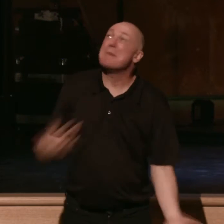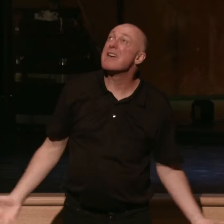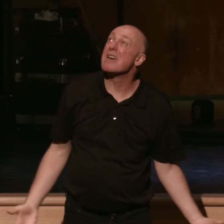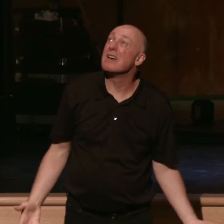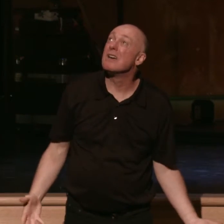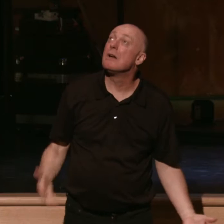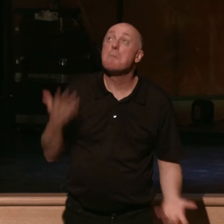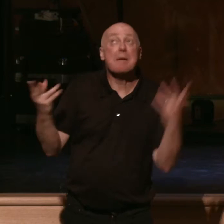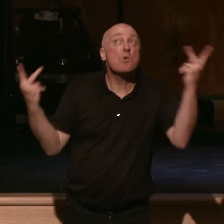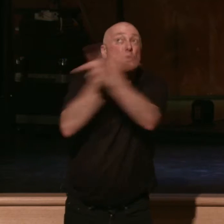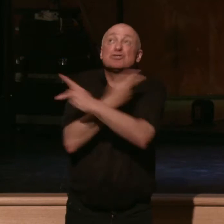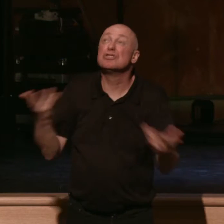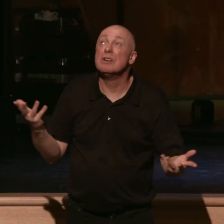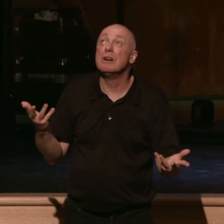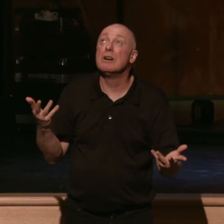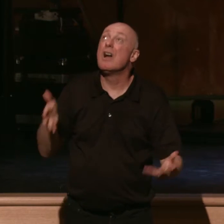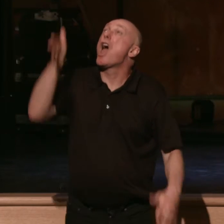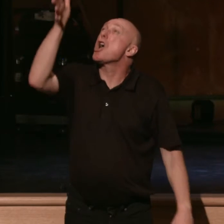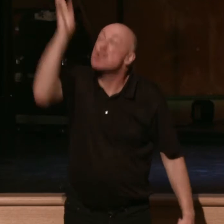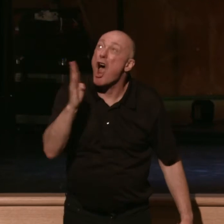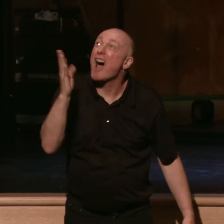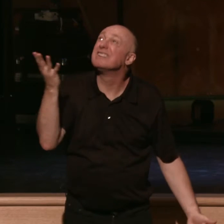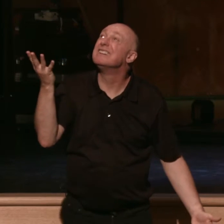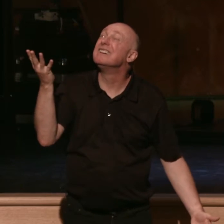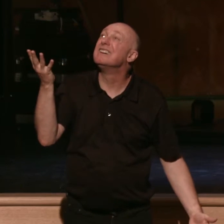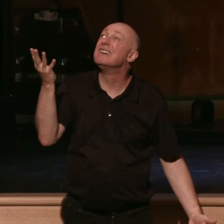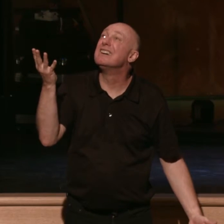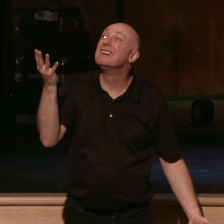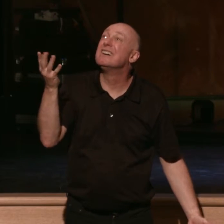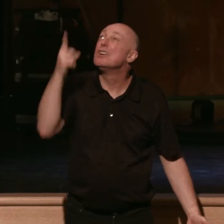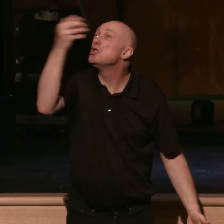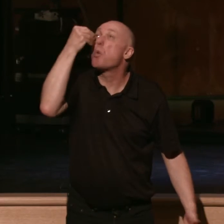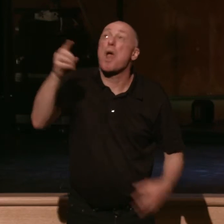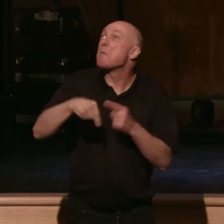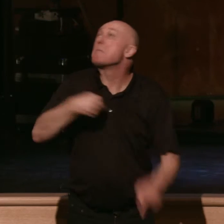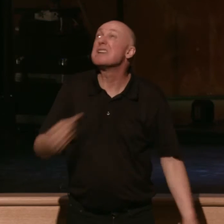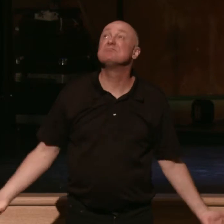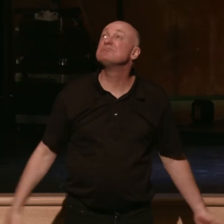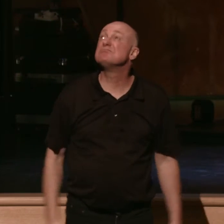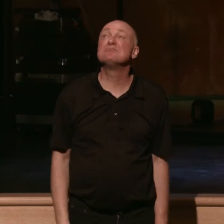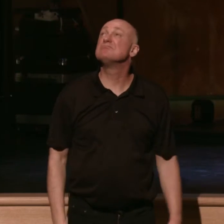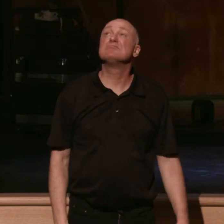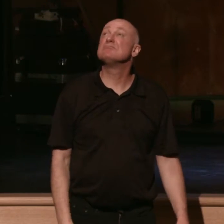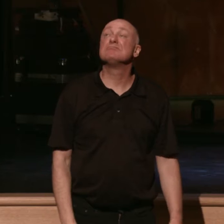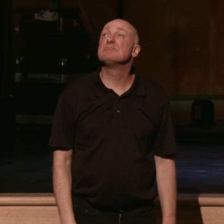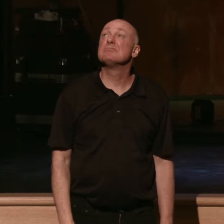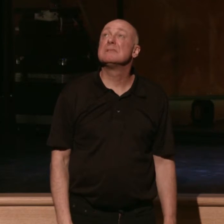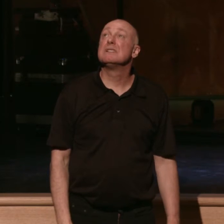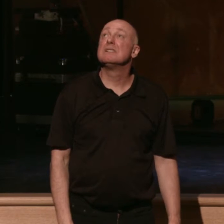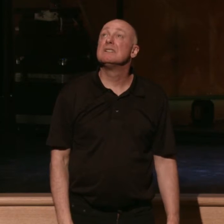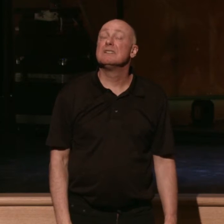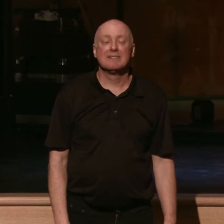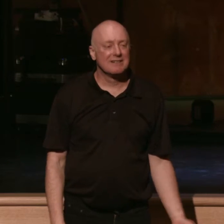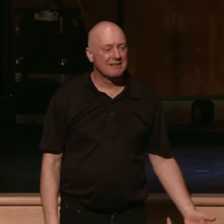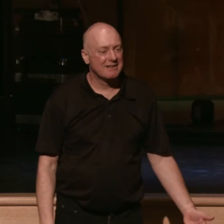worse. God, you don't care about me. God doesn't even rip about me.